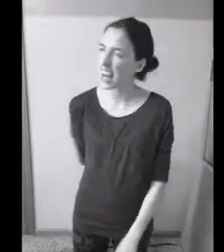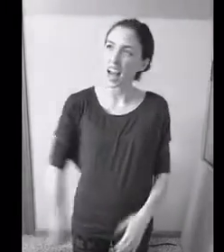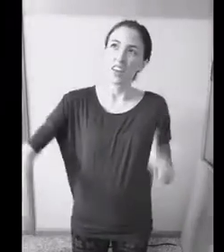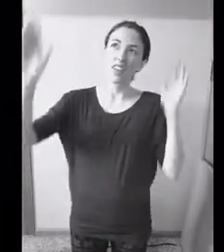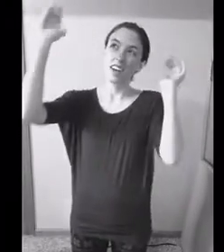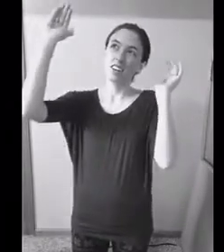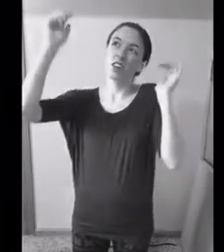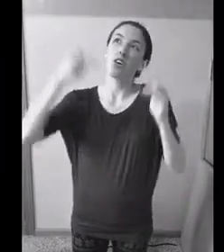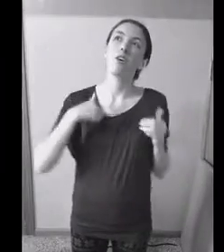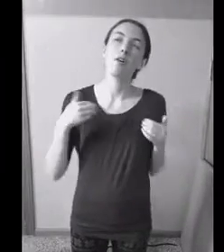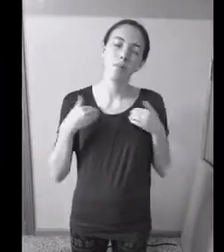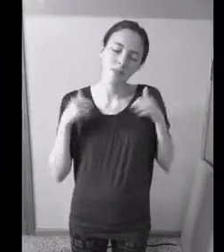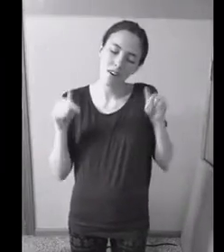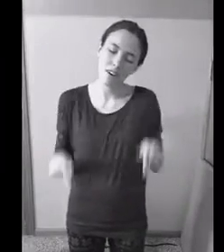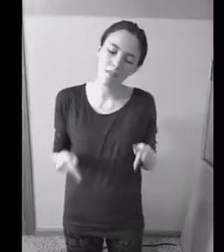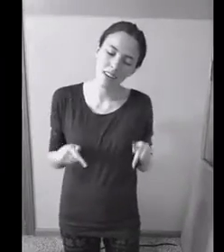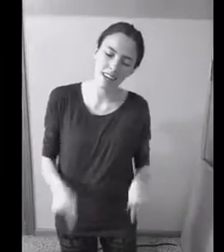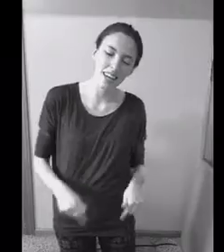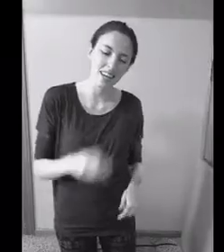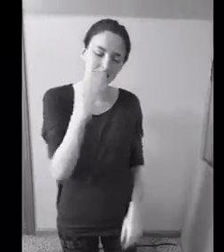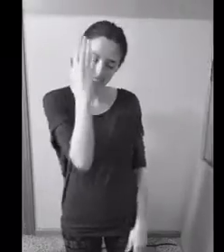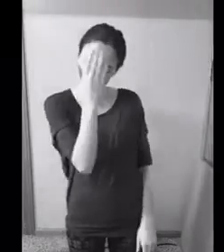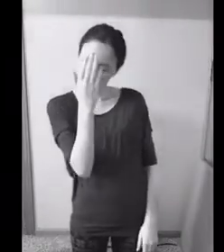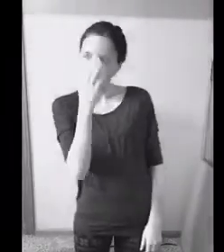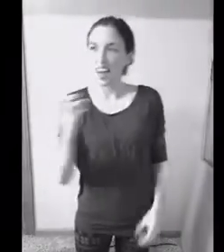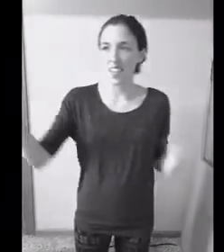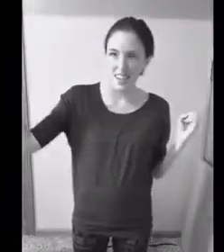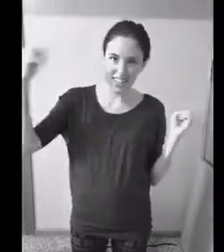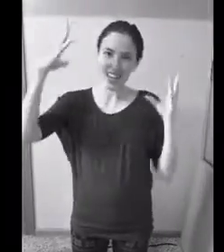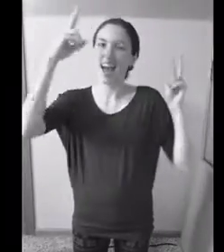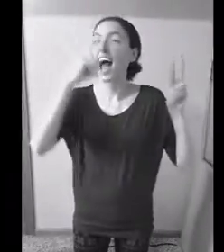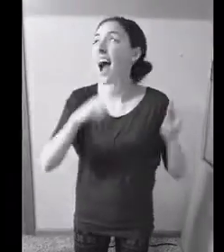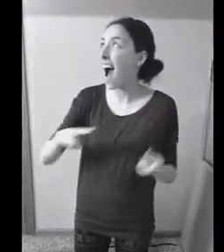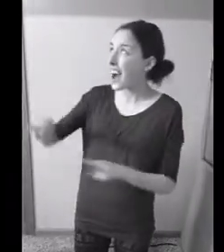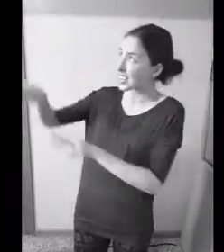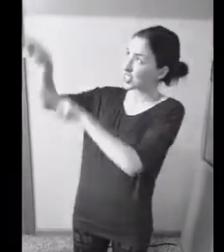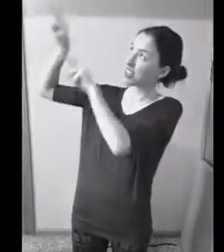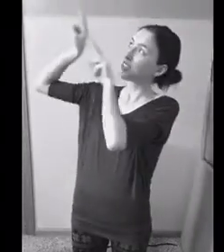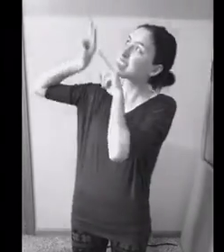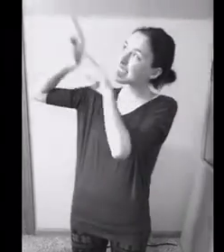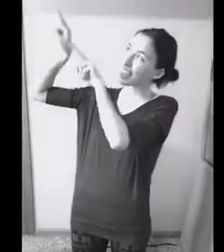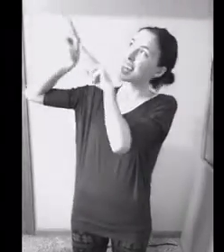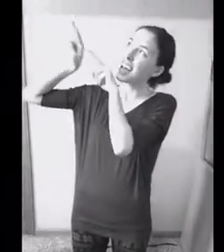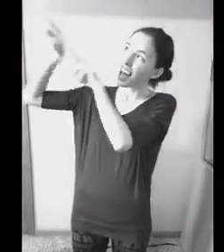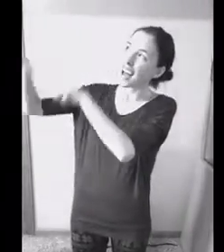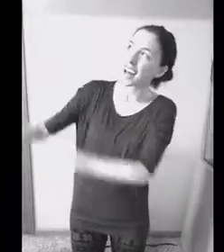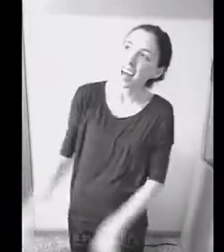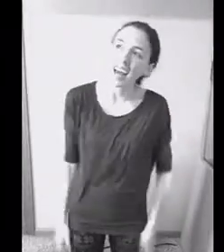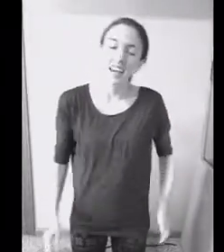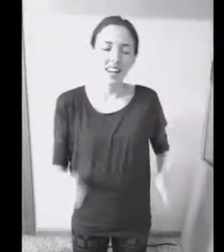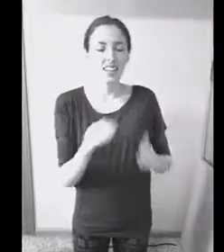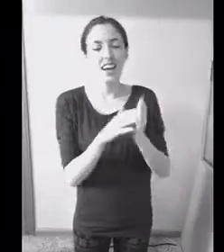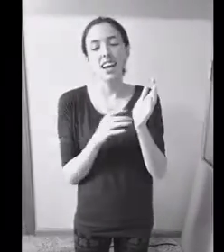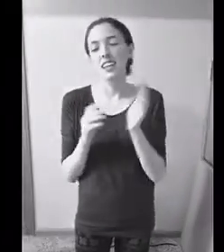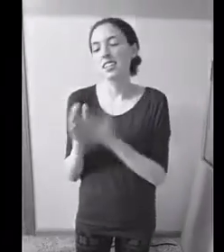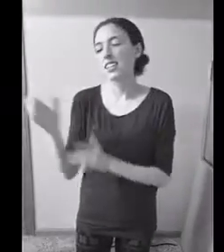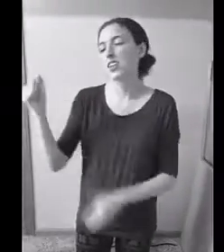There's hope in front of me There's a light I still see There's a hand still